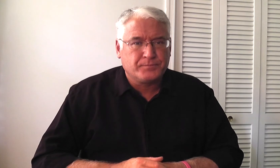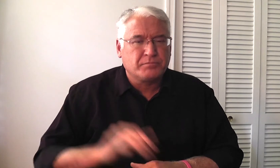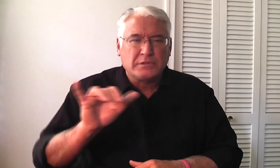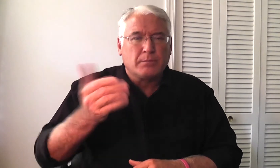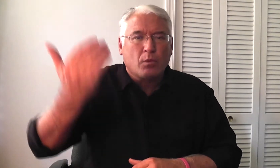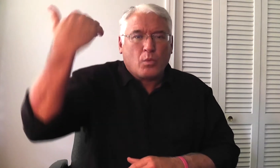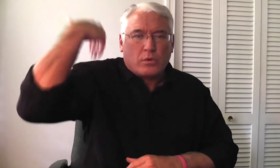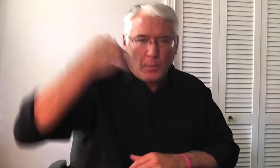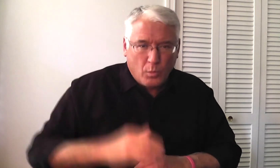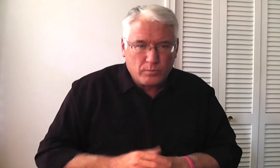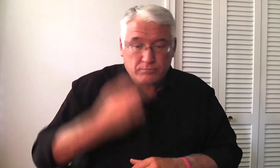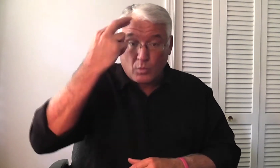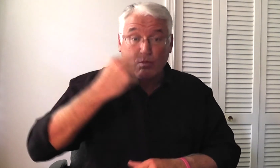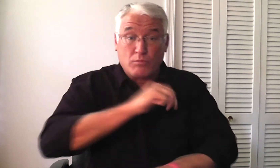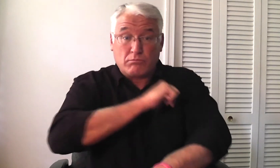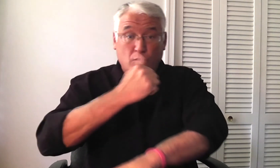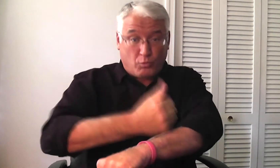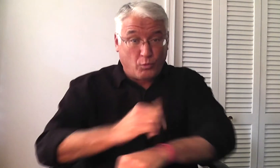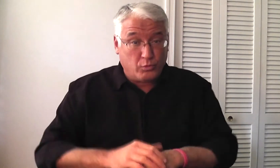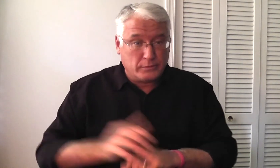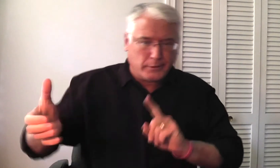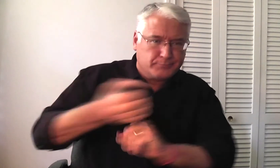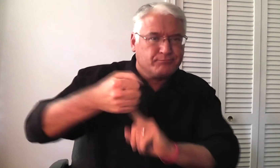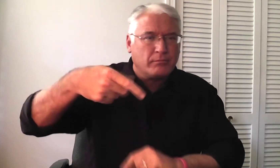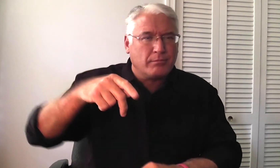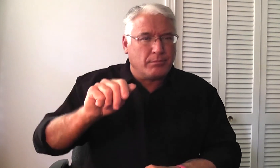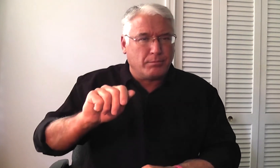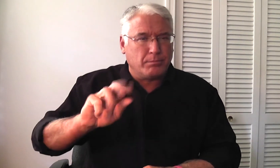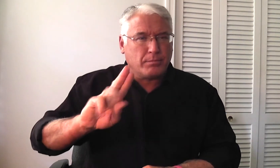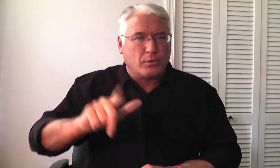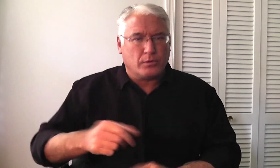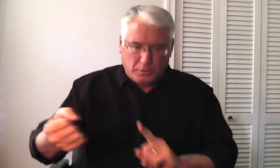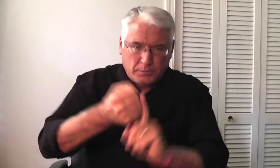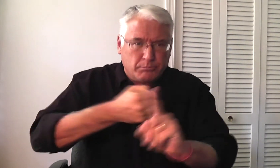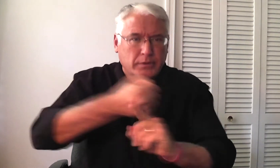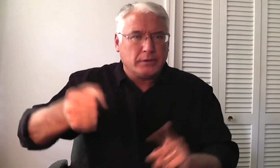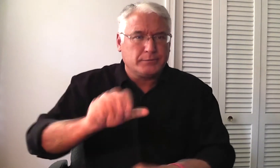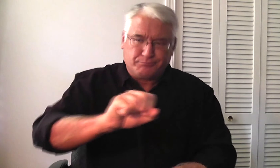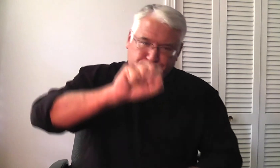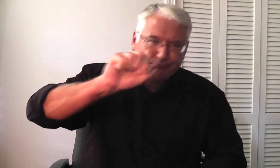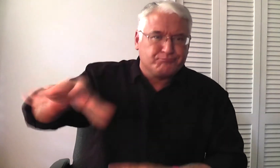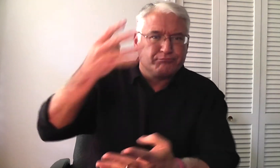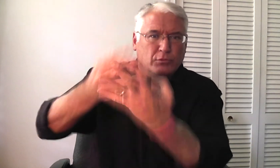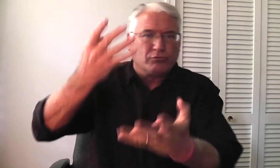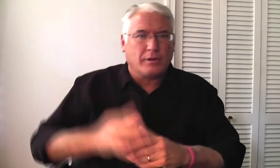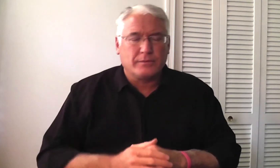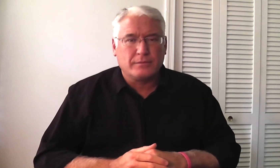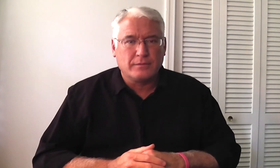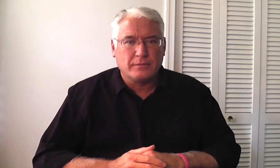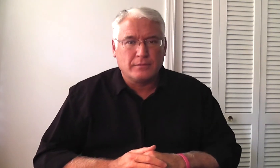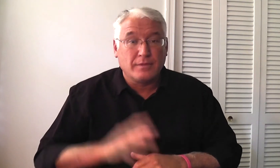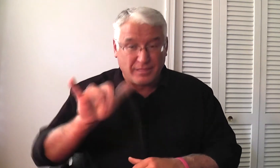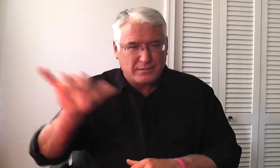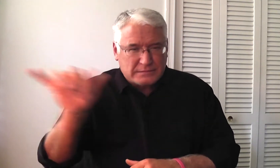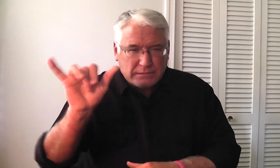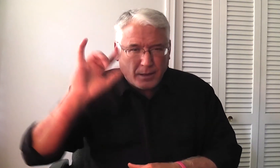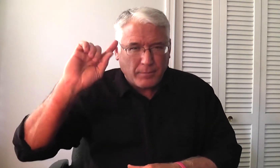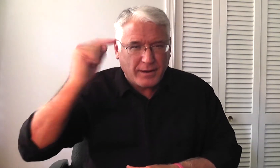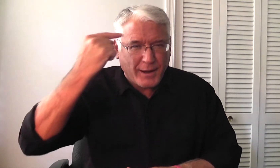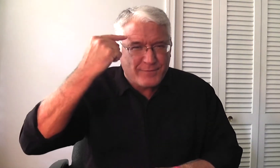was bad. Long ago, the Roman government, it took Paul, threw him in jail, beat